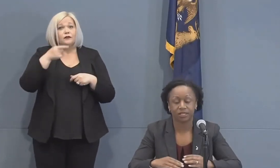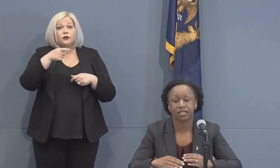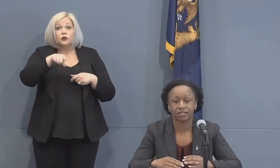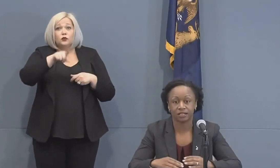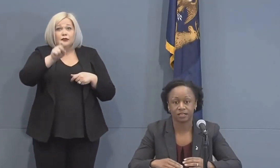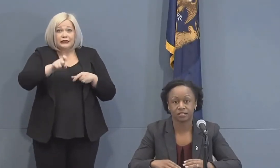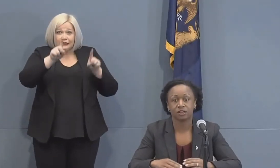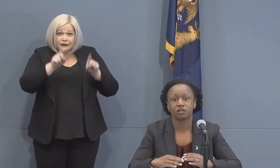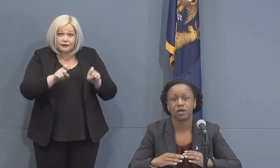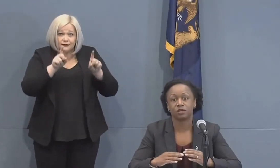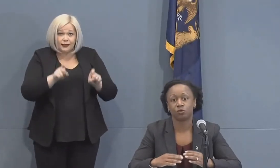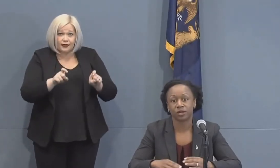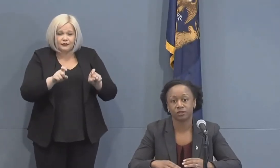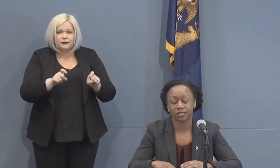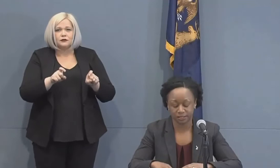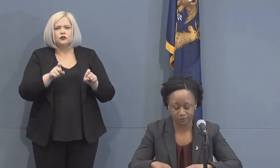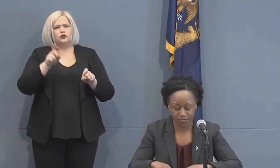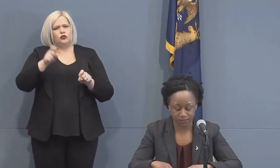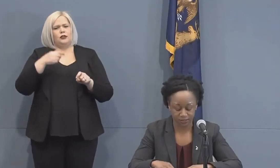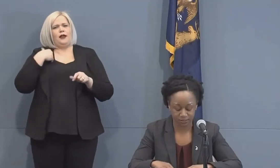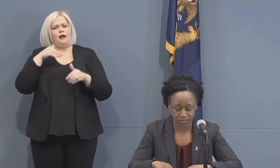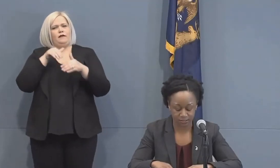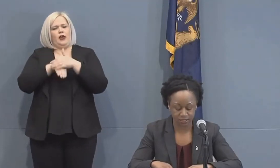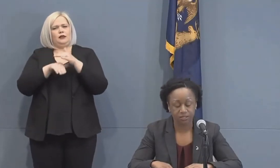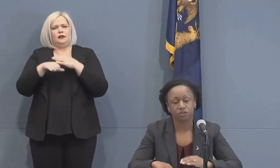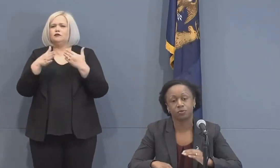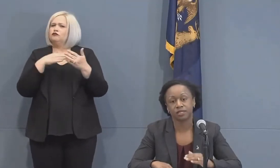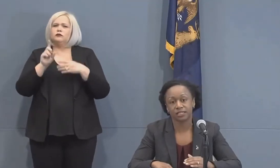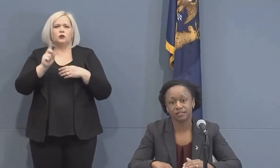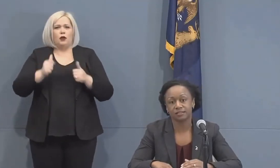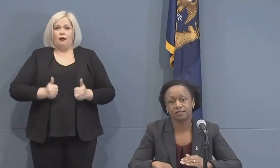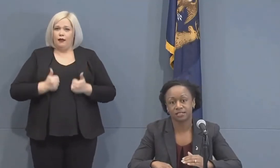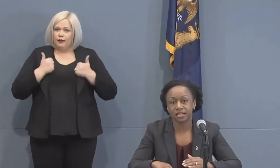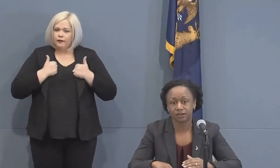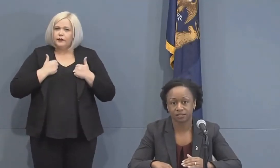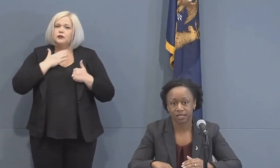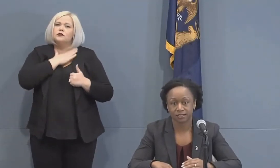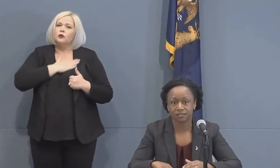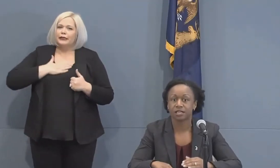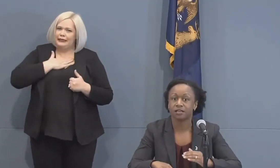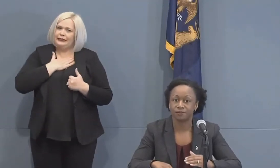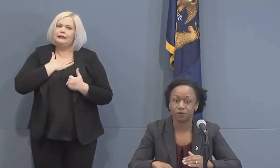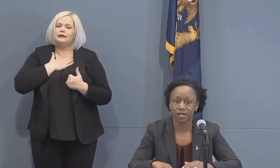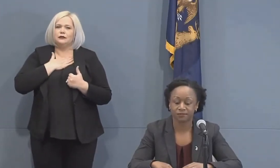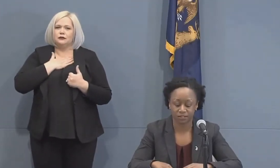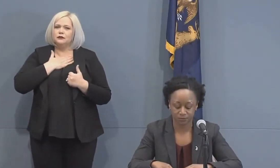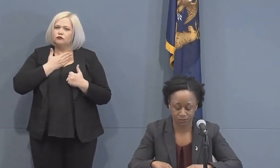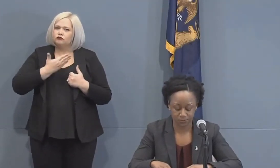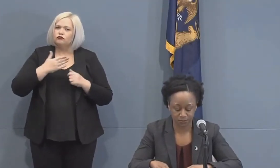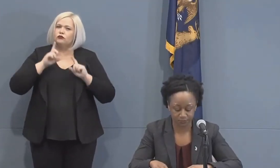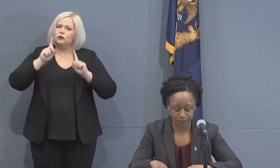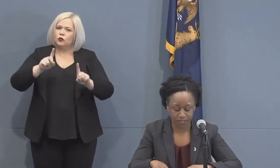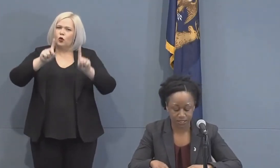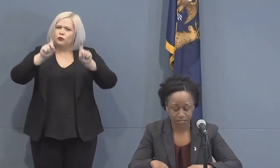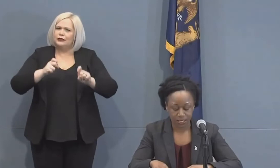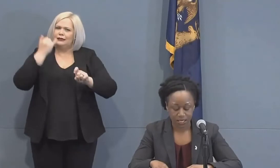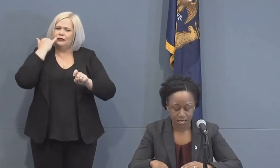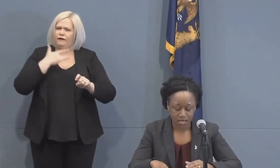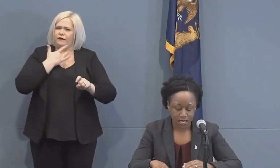to be able to get it done no matter where they live in this state. So please seek out a test if you have symptoms.